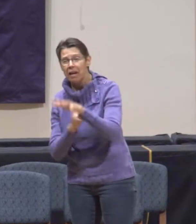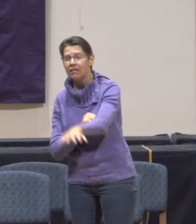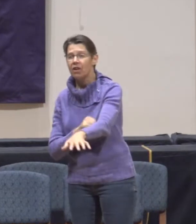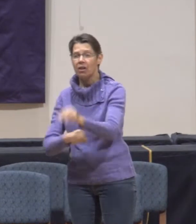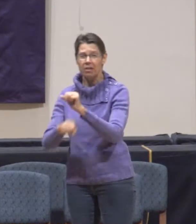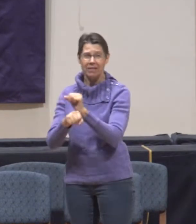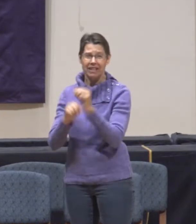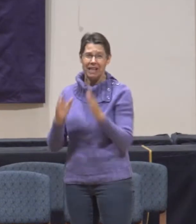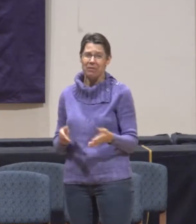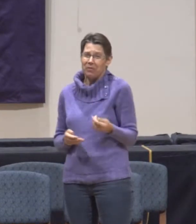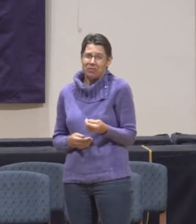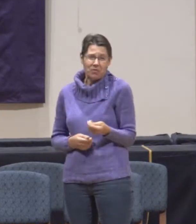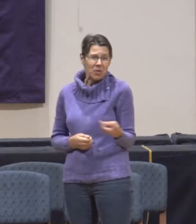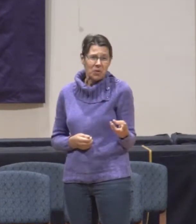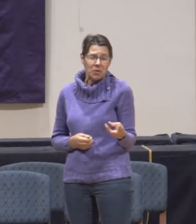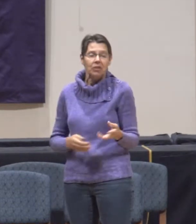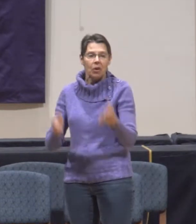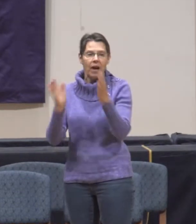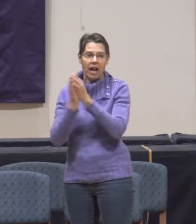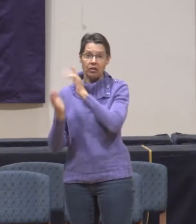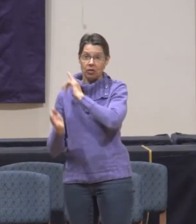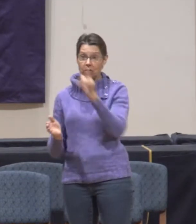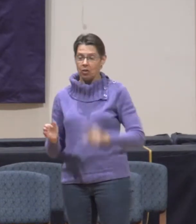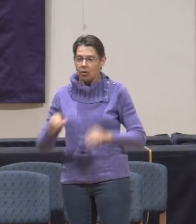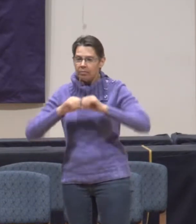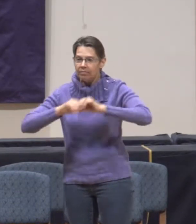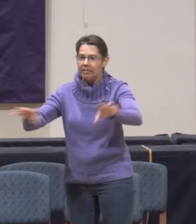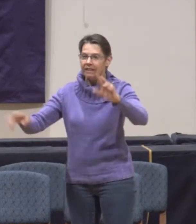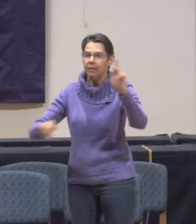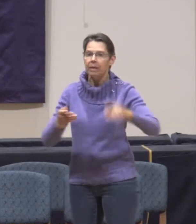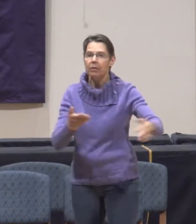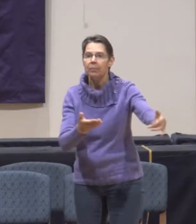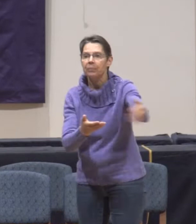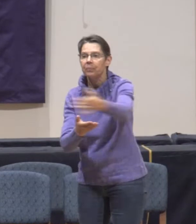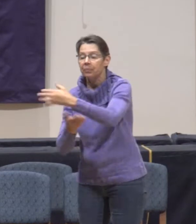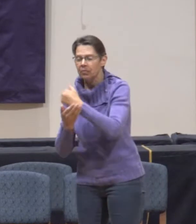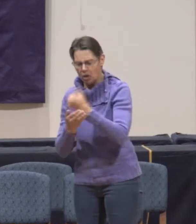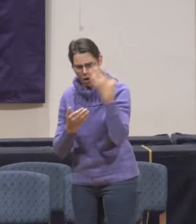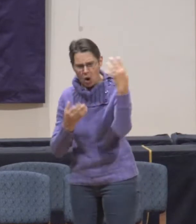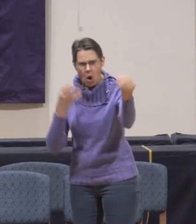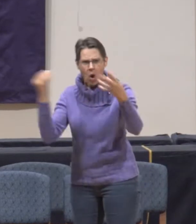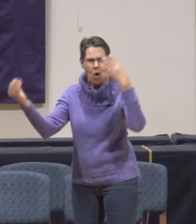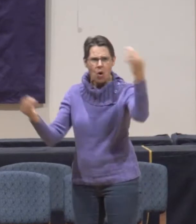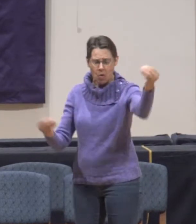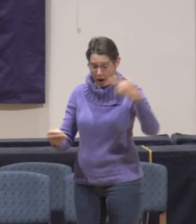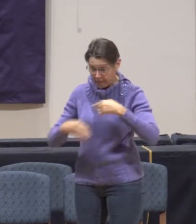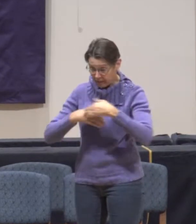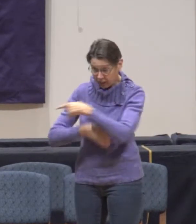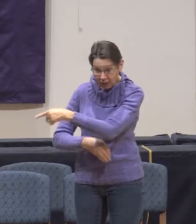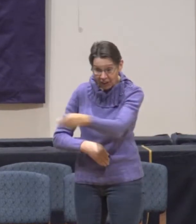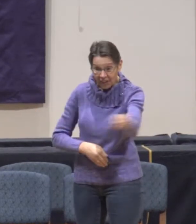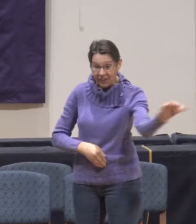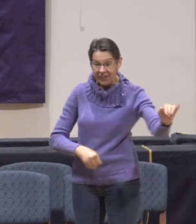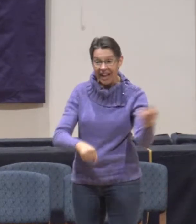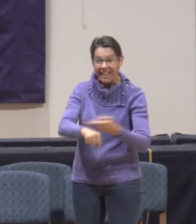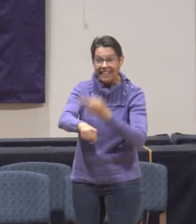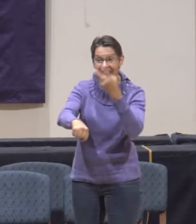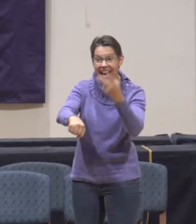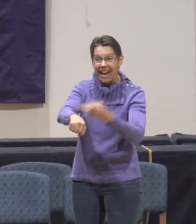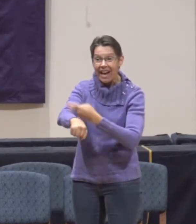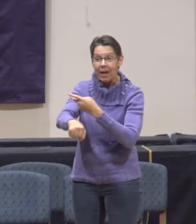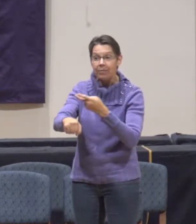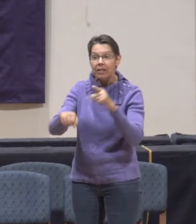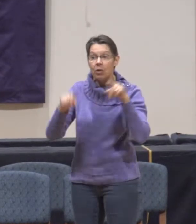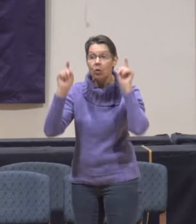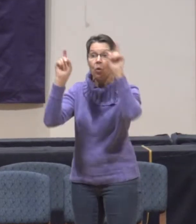ask the Lord of the harvest to send out laborers into his harvest. Go on your way. See, I am sending you out like lambs into the midst of